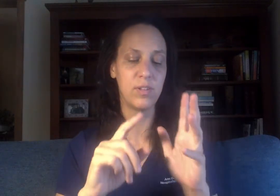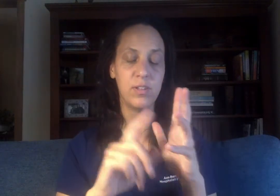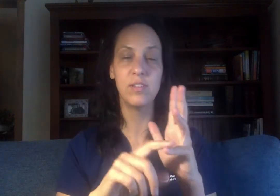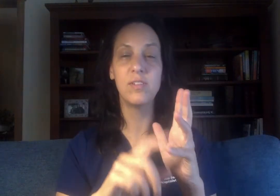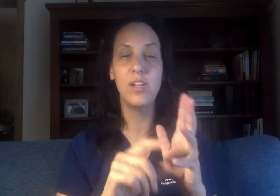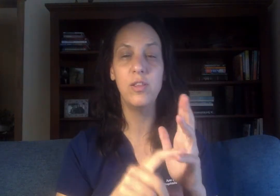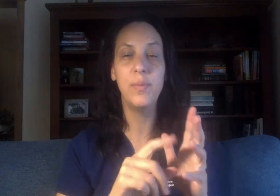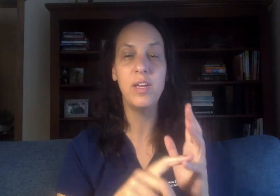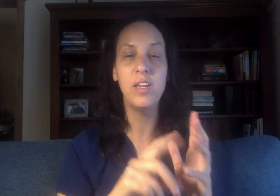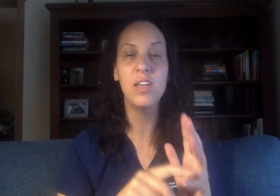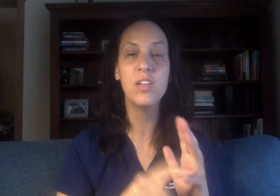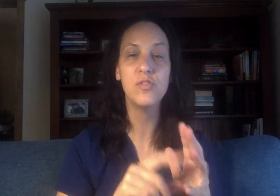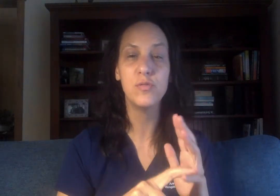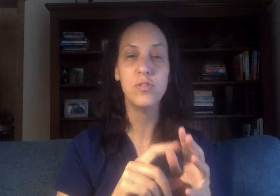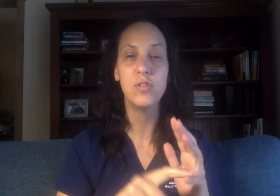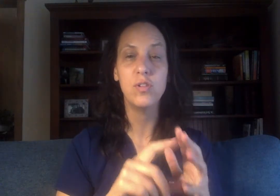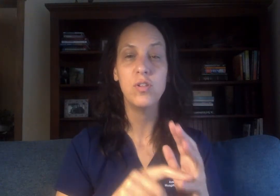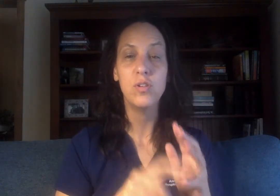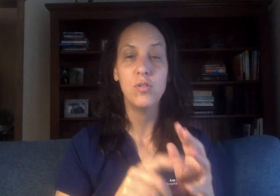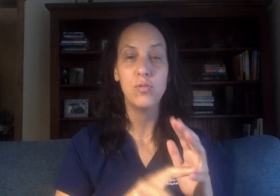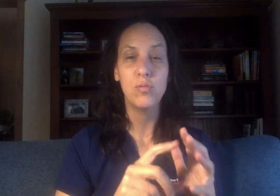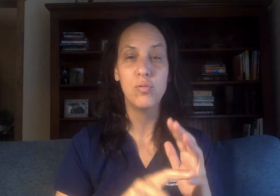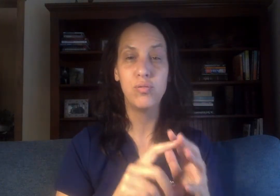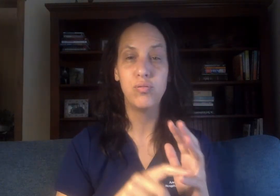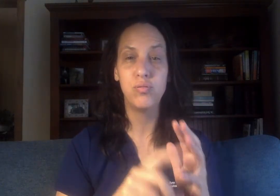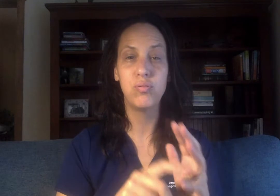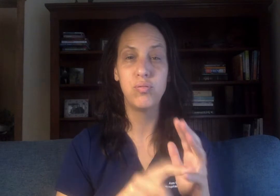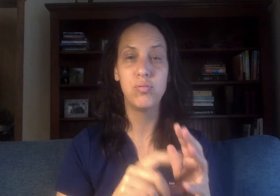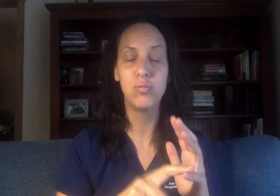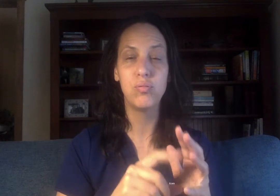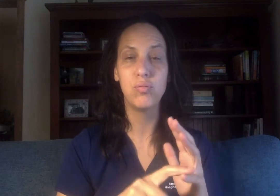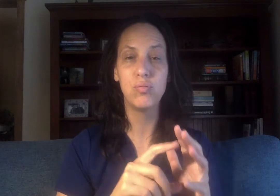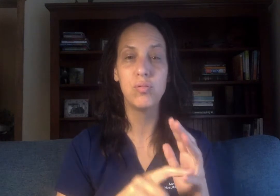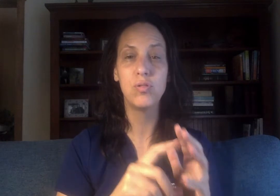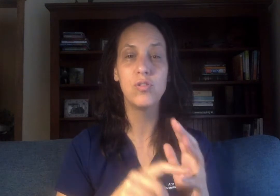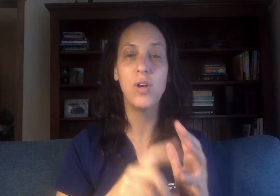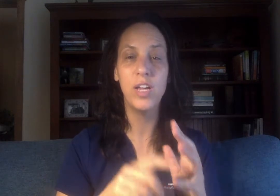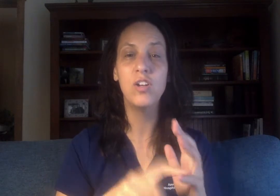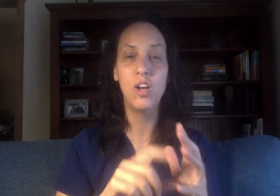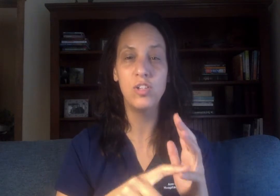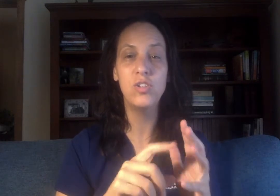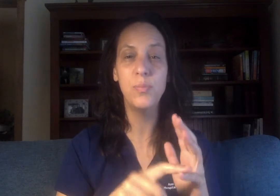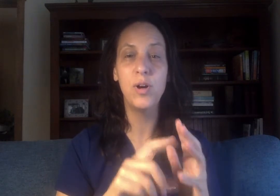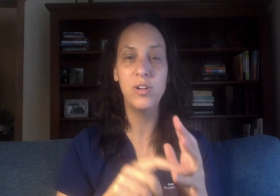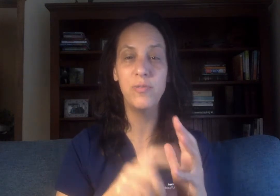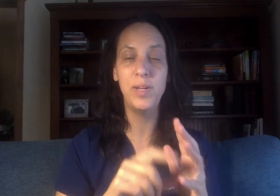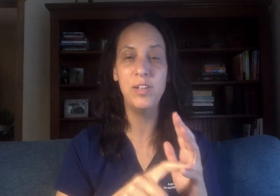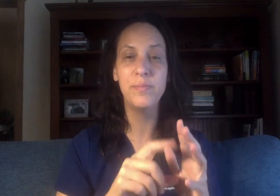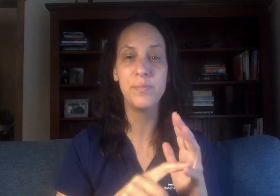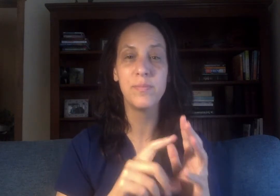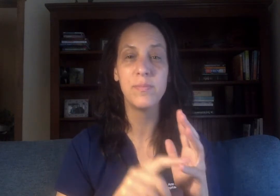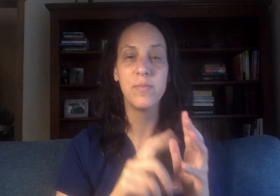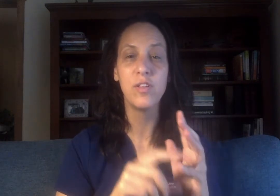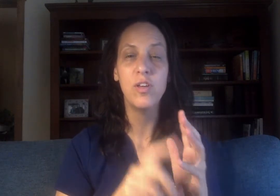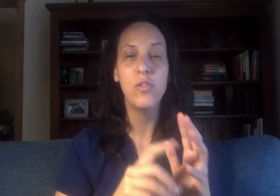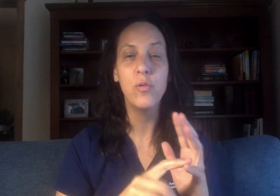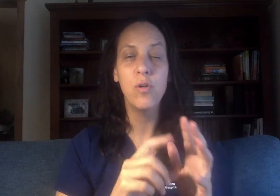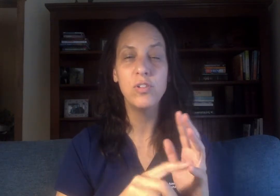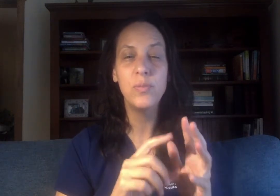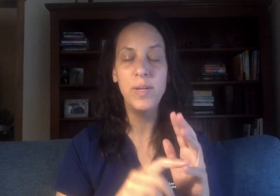Side of the pinky. alongside the Asple Bernie. Side I acknowledge the part of me. That wants to